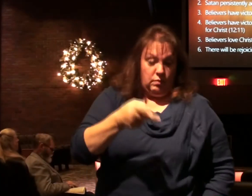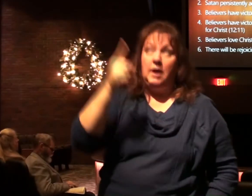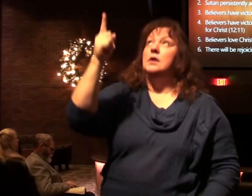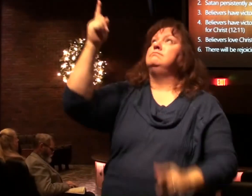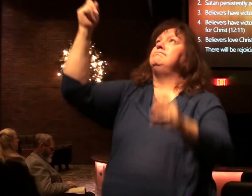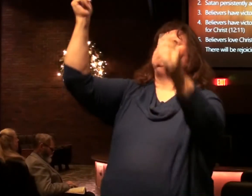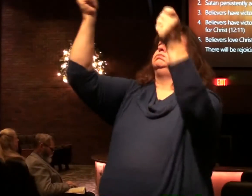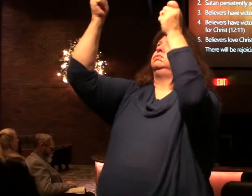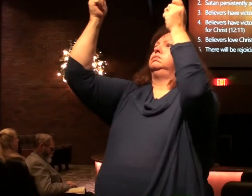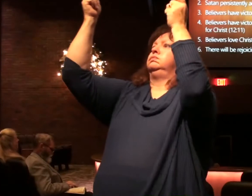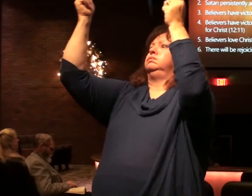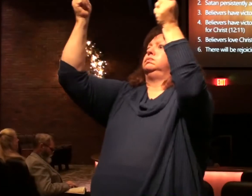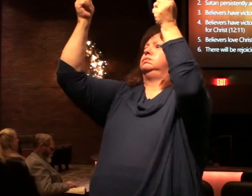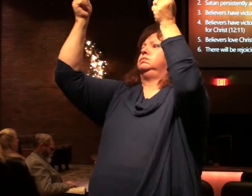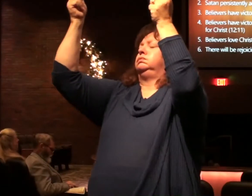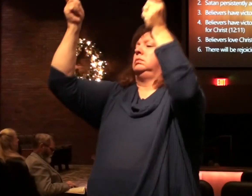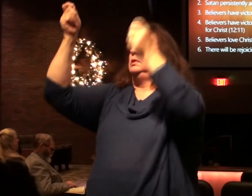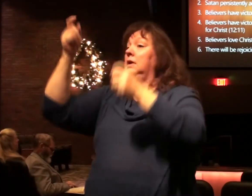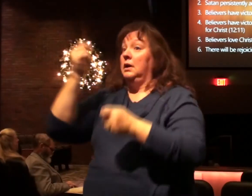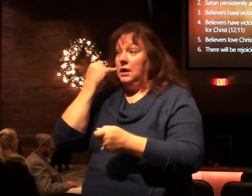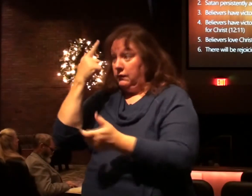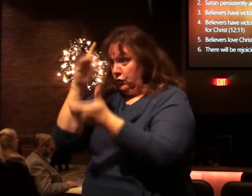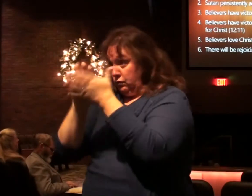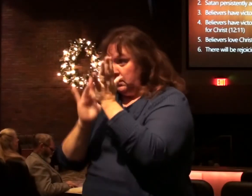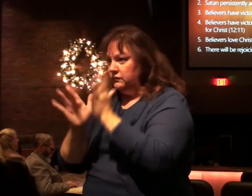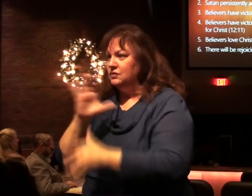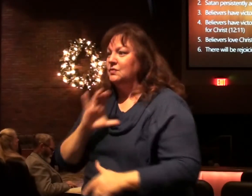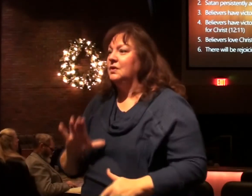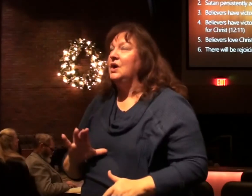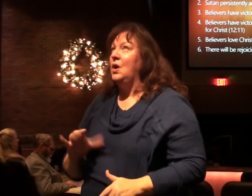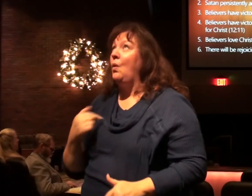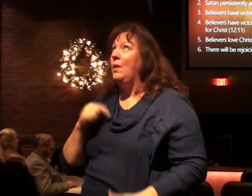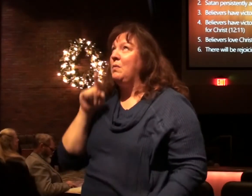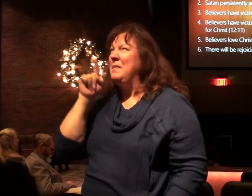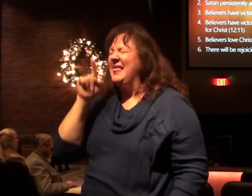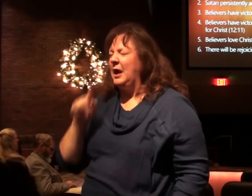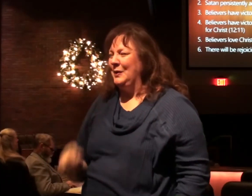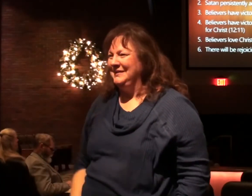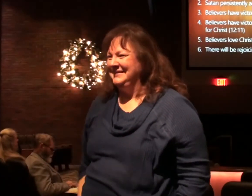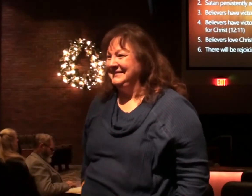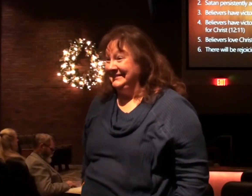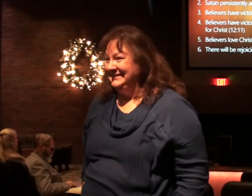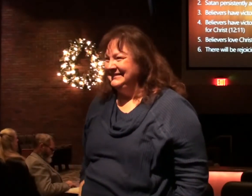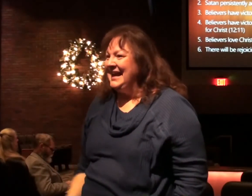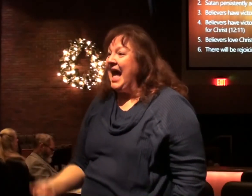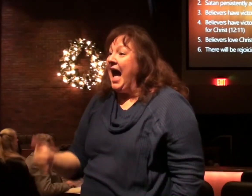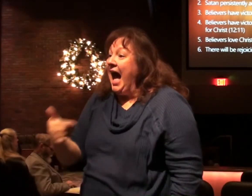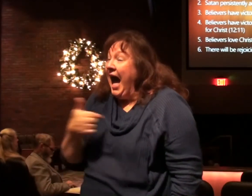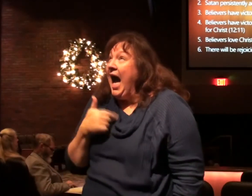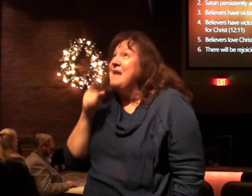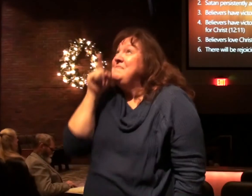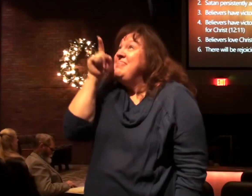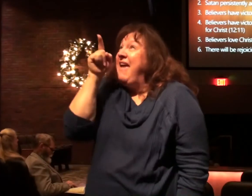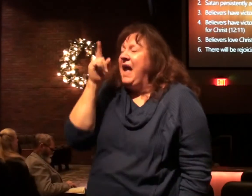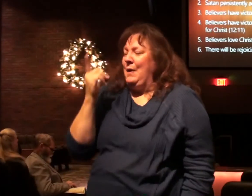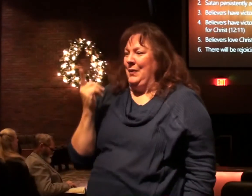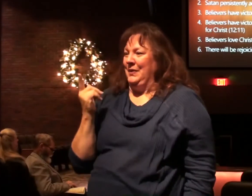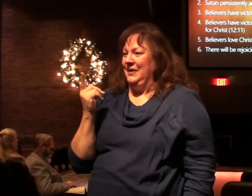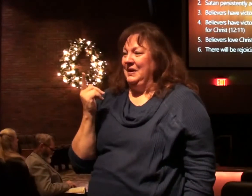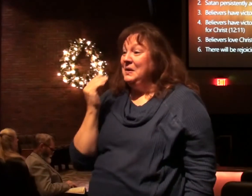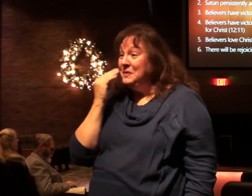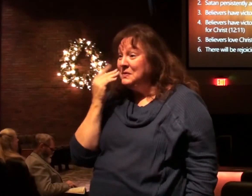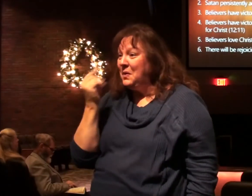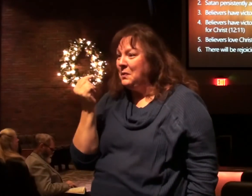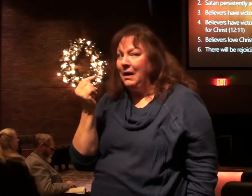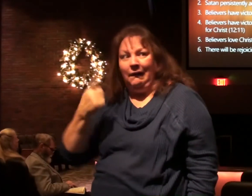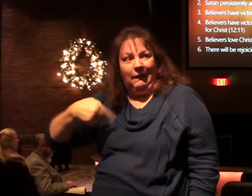taken place in heaven. You know what? If you're a believer in Jesus Christ you will be there. I will be there. You know what?